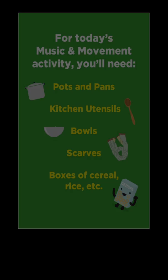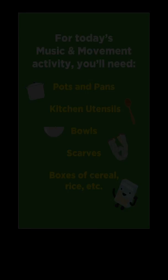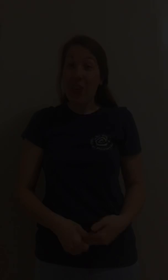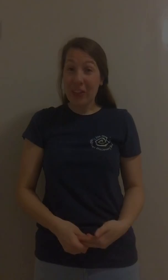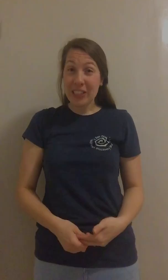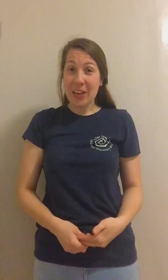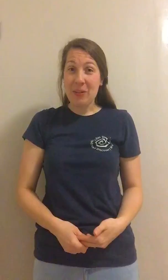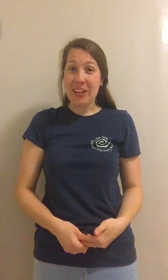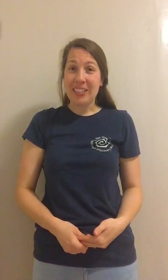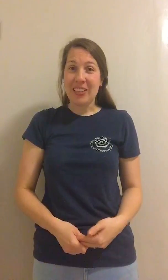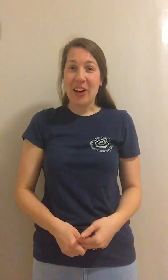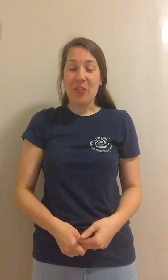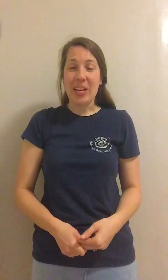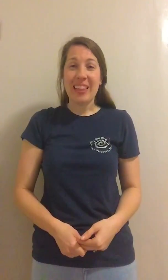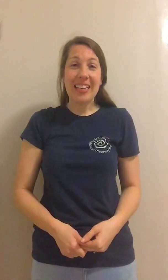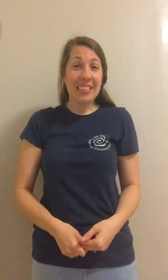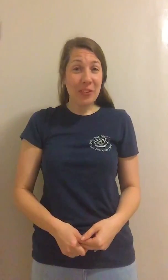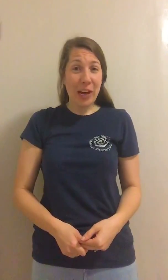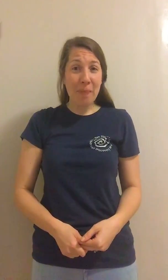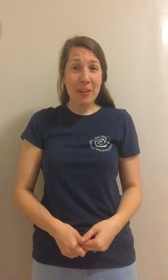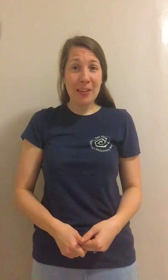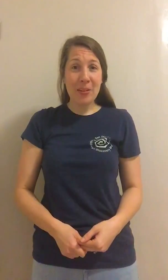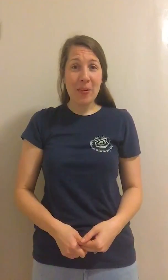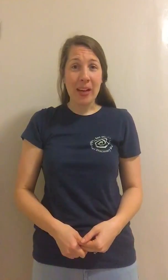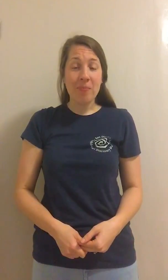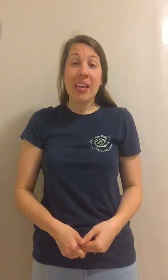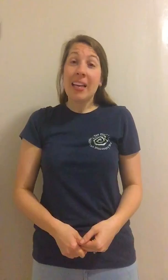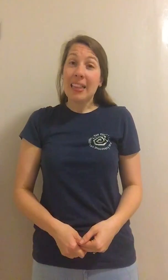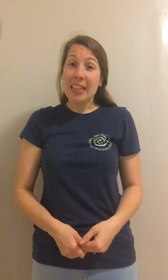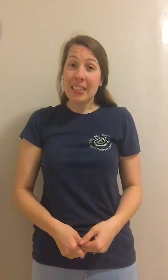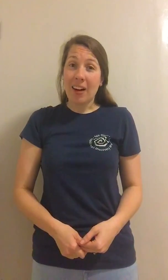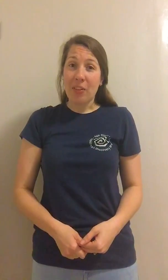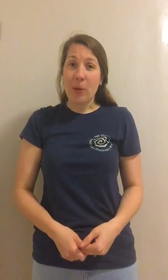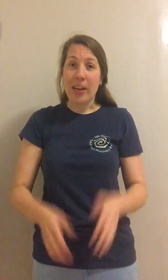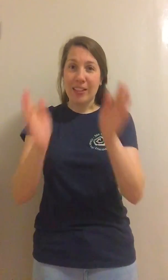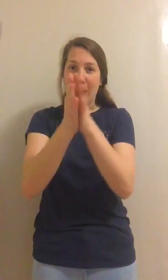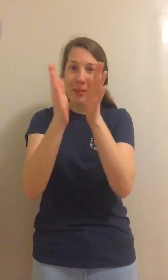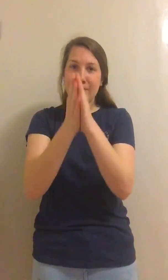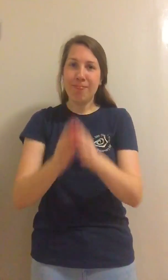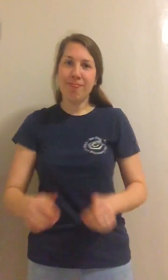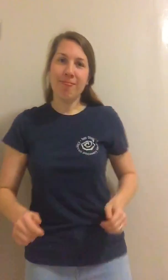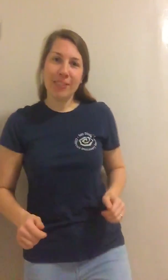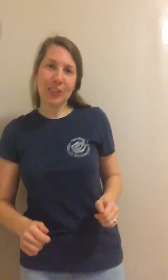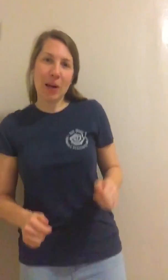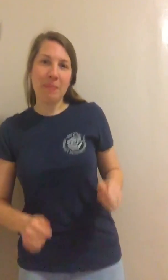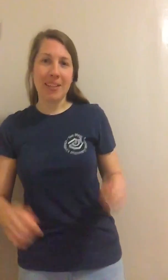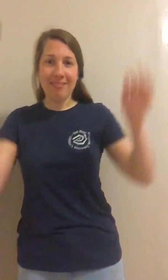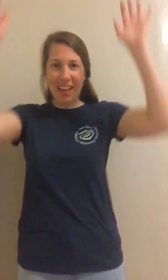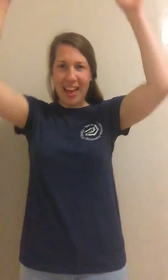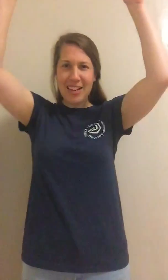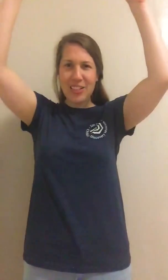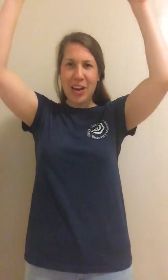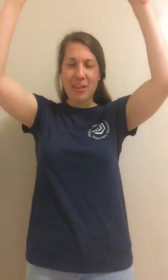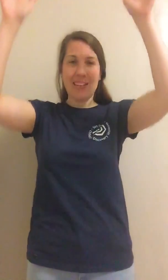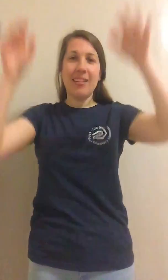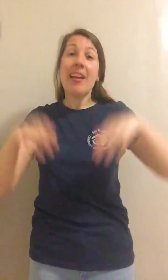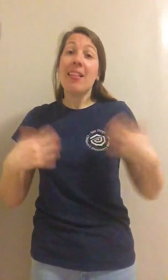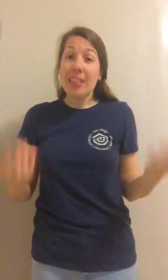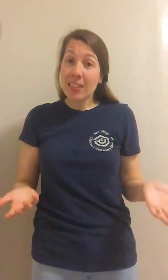The first song we're going to start off with is If You're Happy and You Know It. This song requires clapping, stomping, and shall we? This